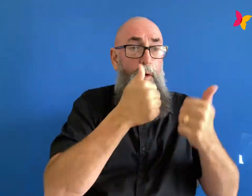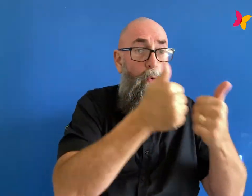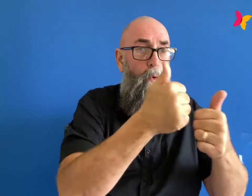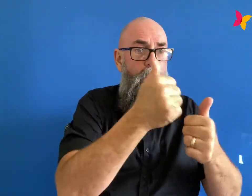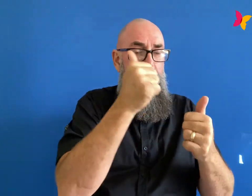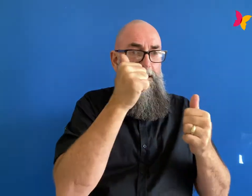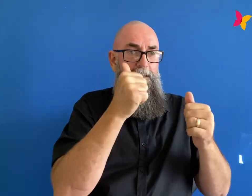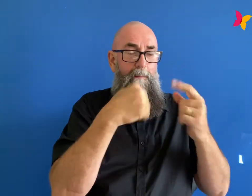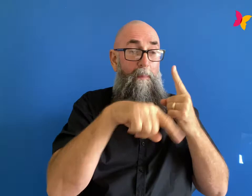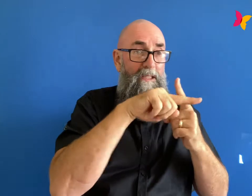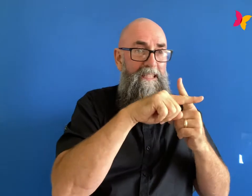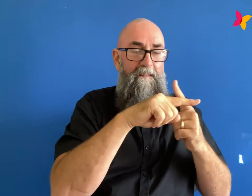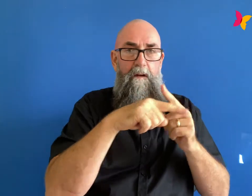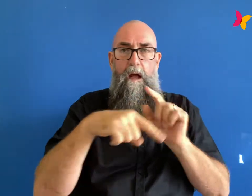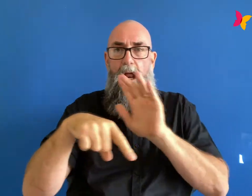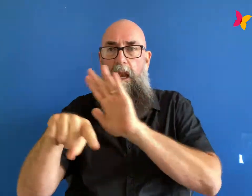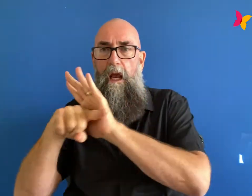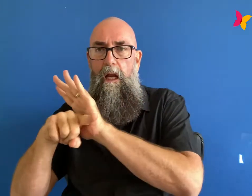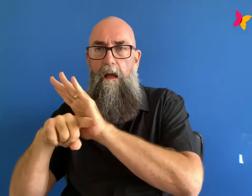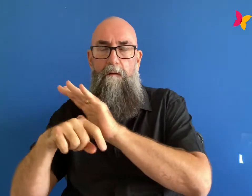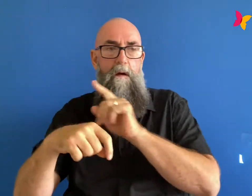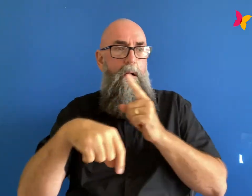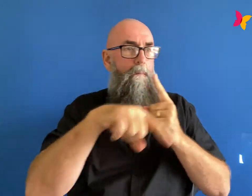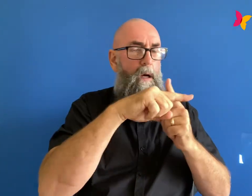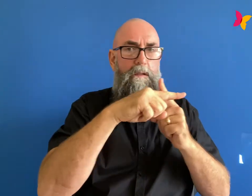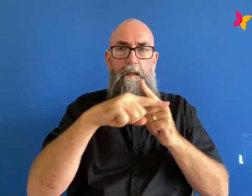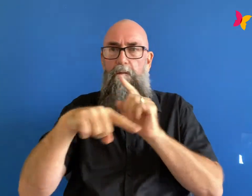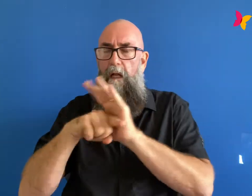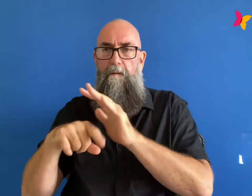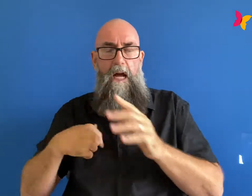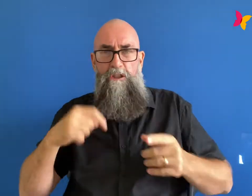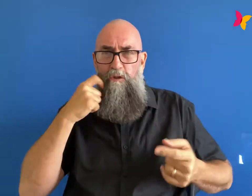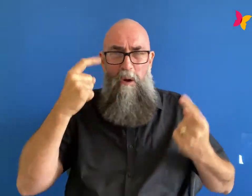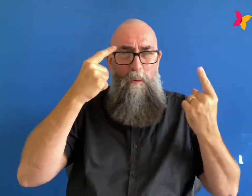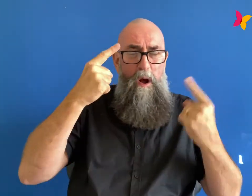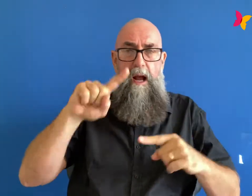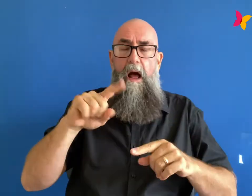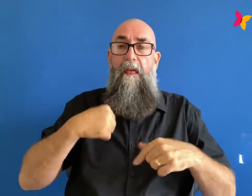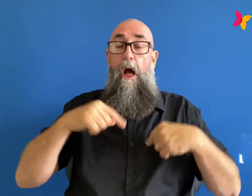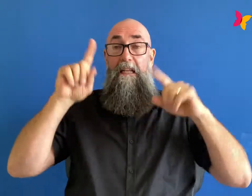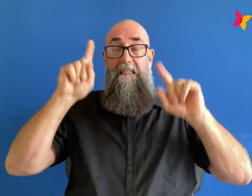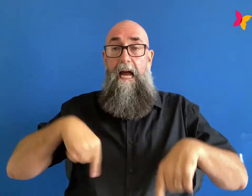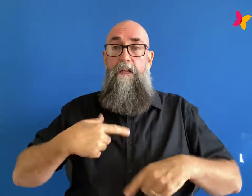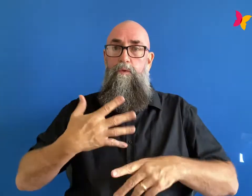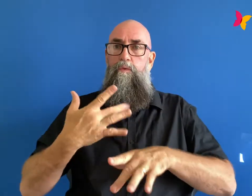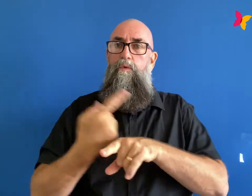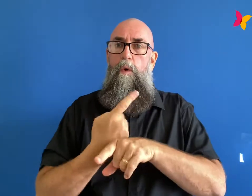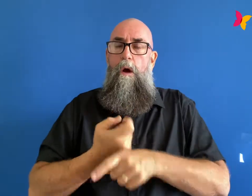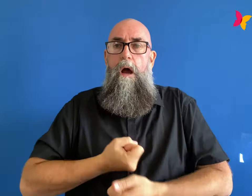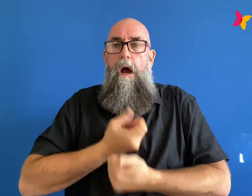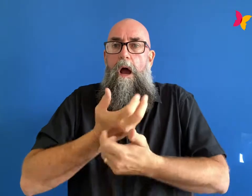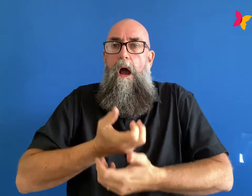thought and now i was starting to feel comfortable to talk about it so it was putting that out on the table and having them help guide me towards